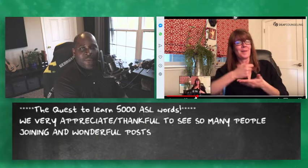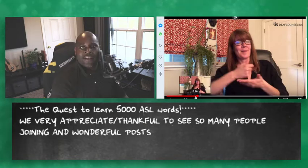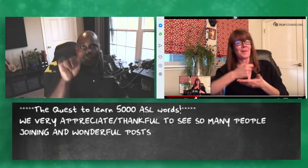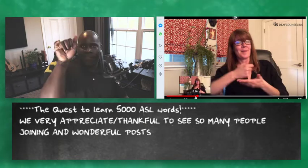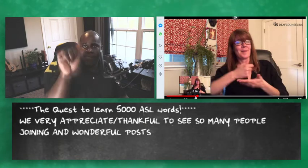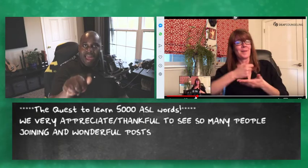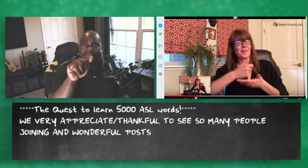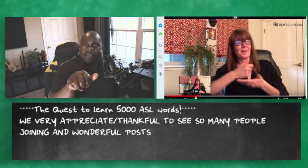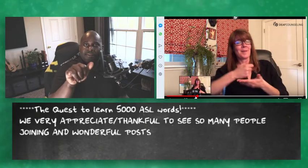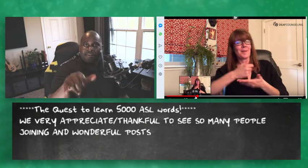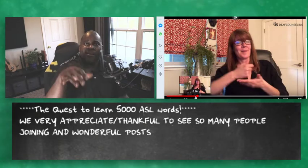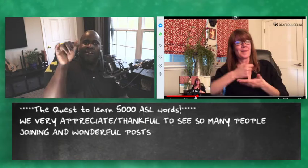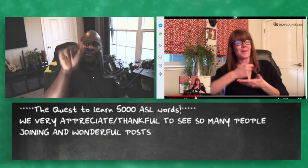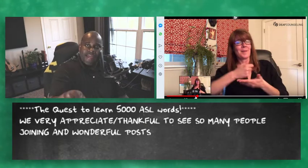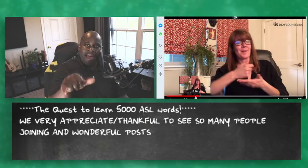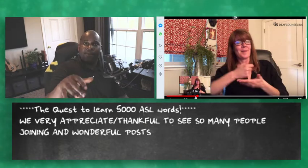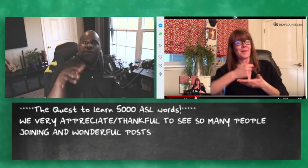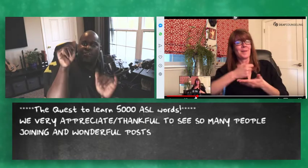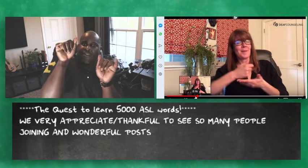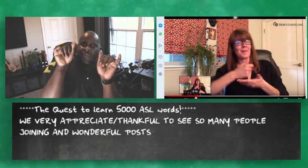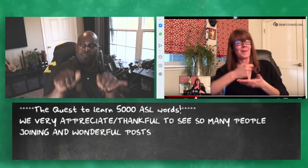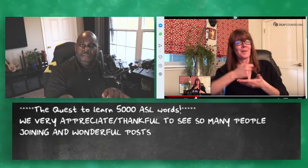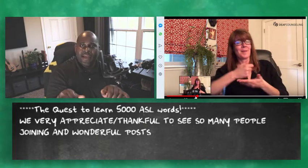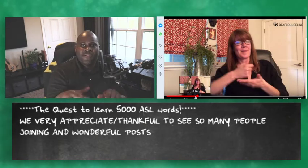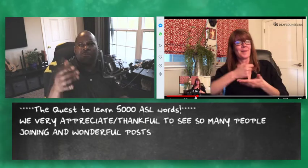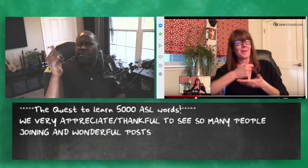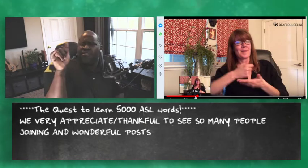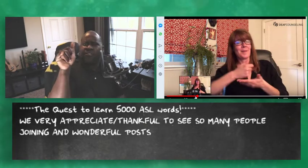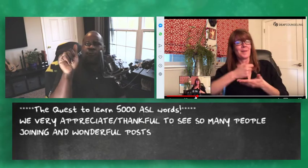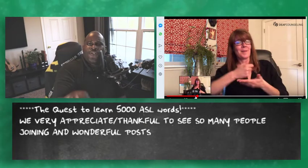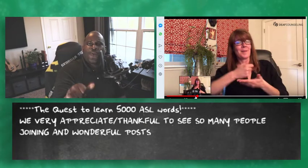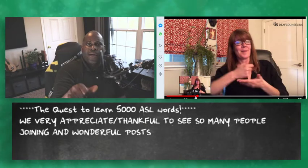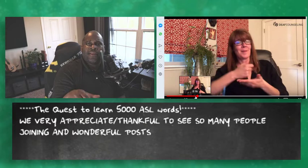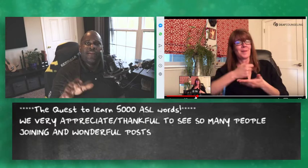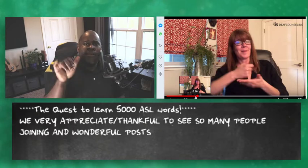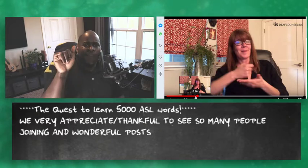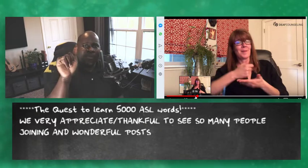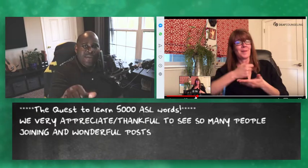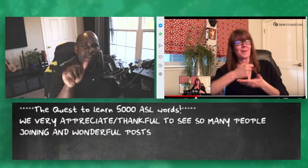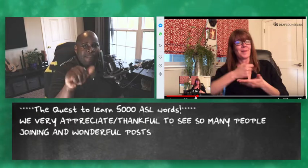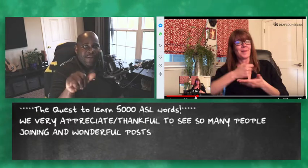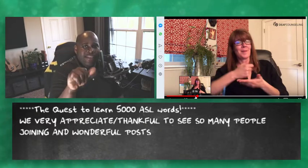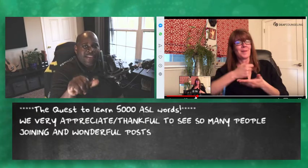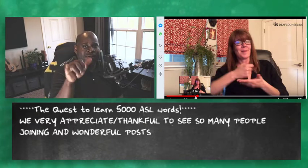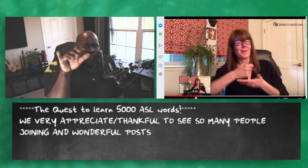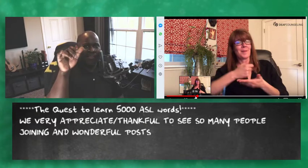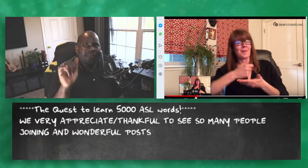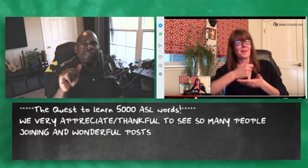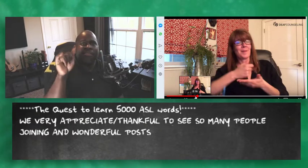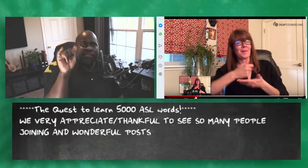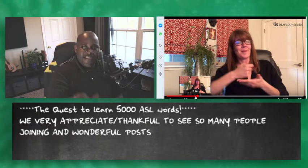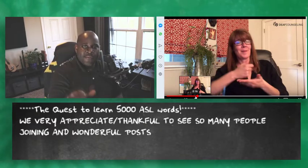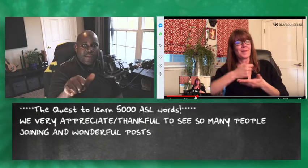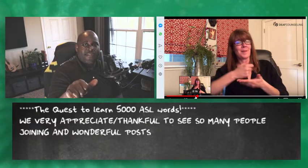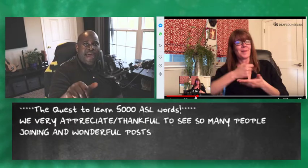one that that but she does it with both hands maybe she does it with just one but you barely you can see it but this means that